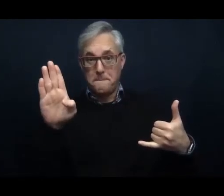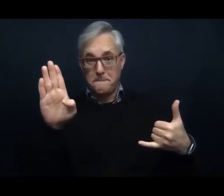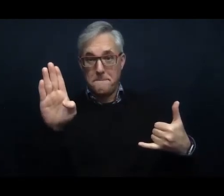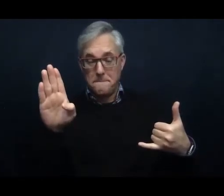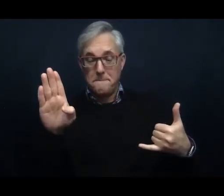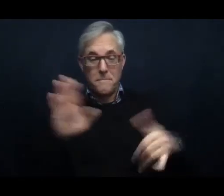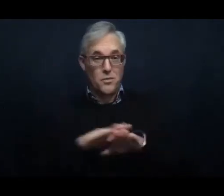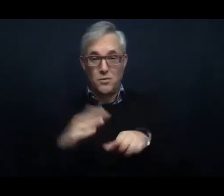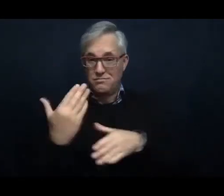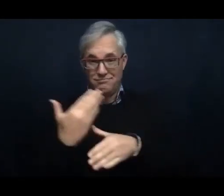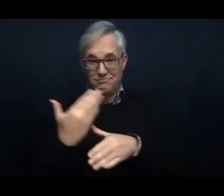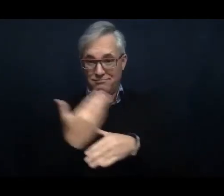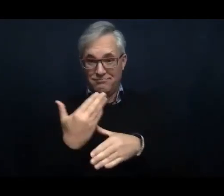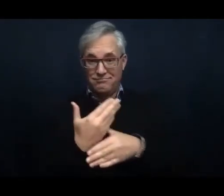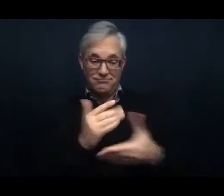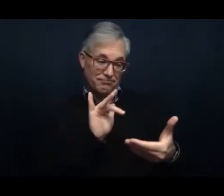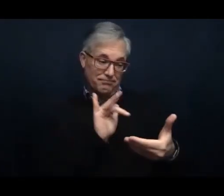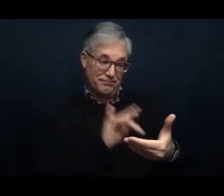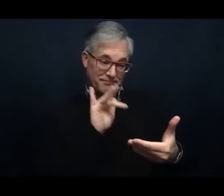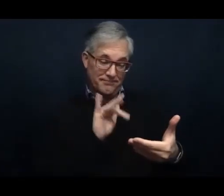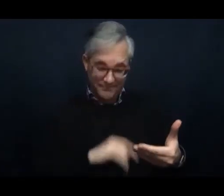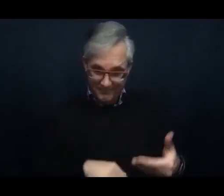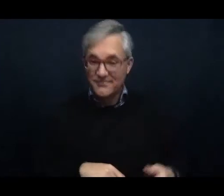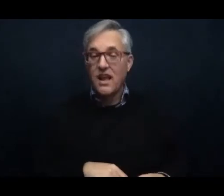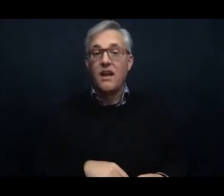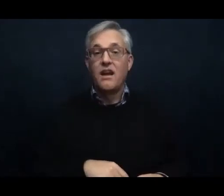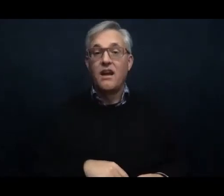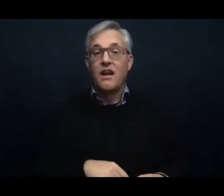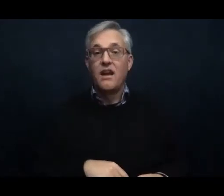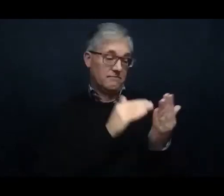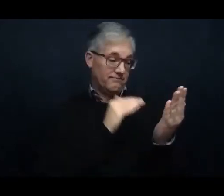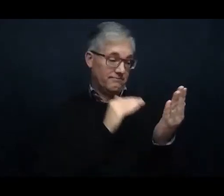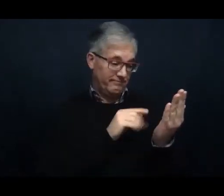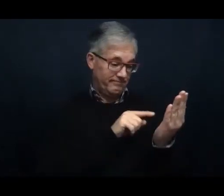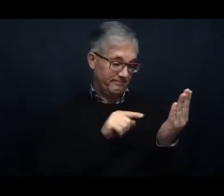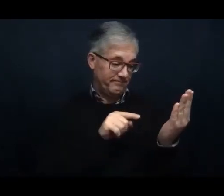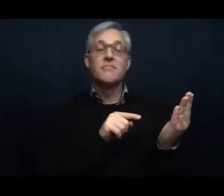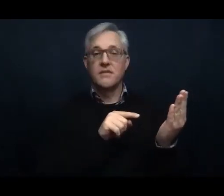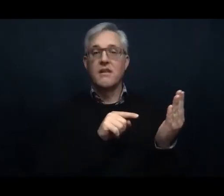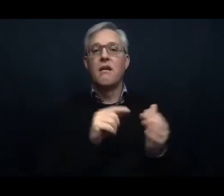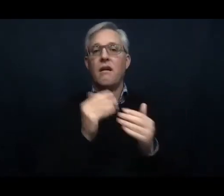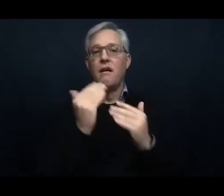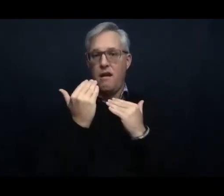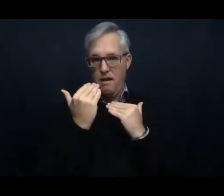And limiting when I look at the news.